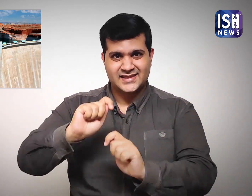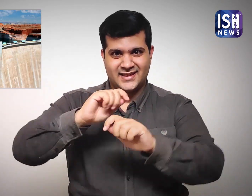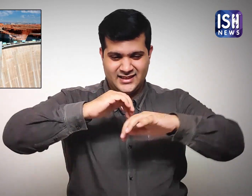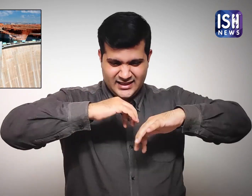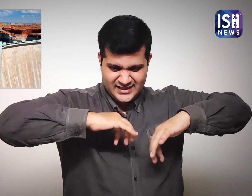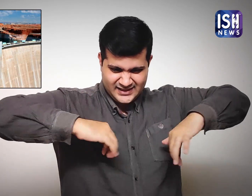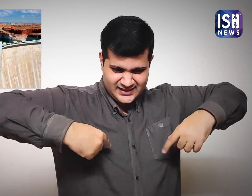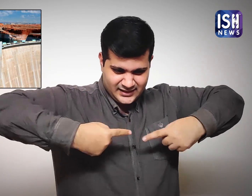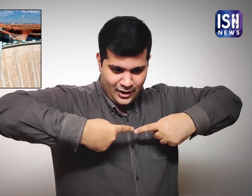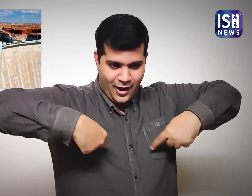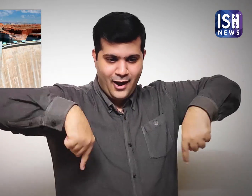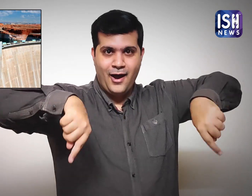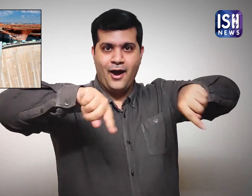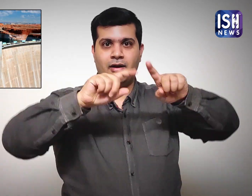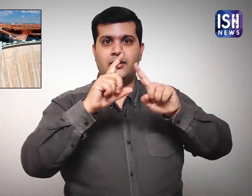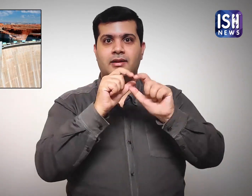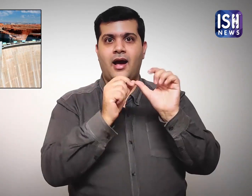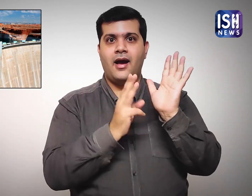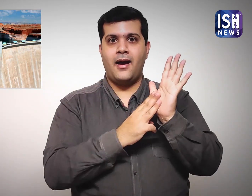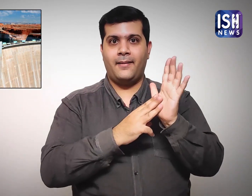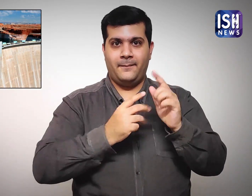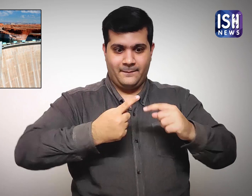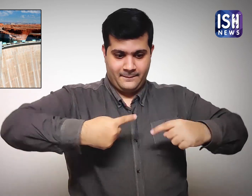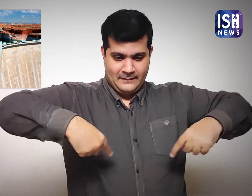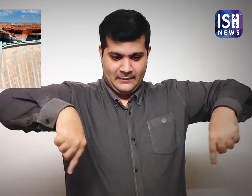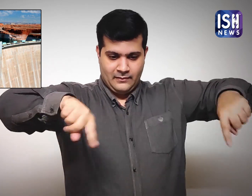This is why they built a lake surrounded by huge damp trees.